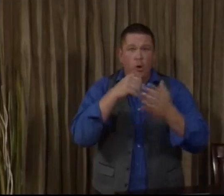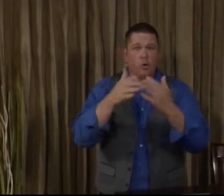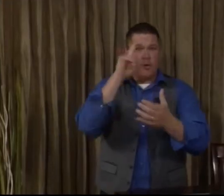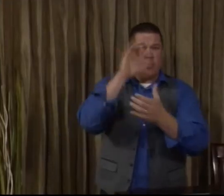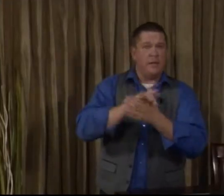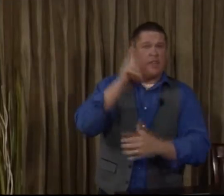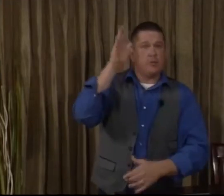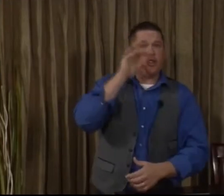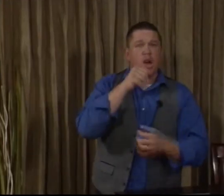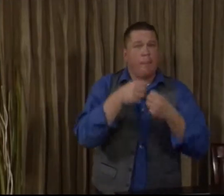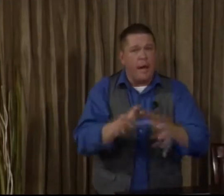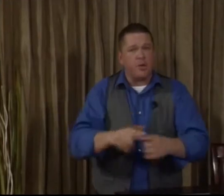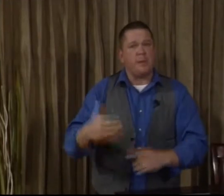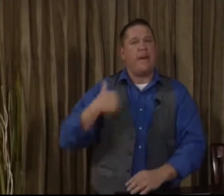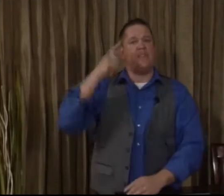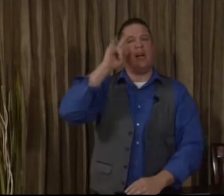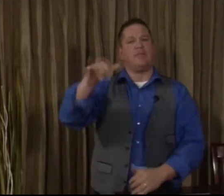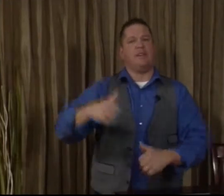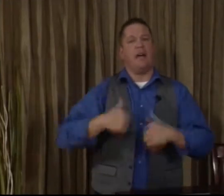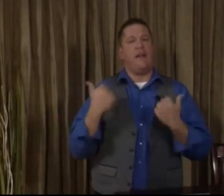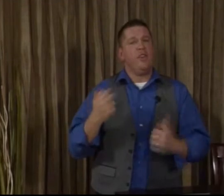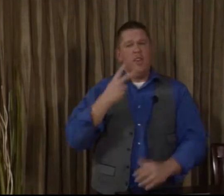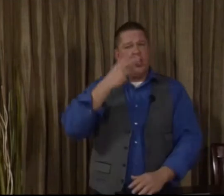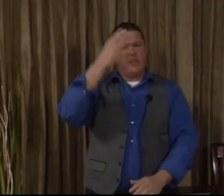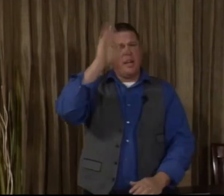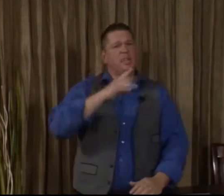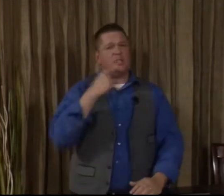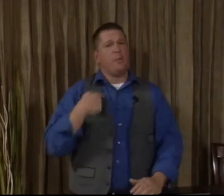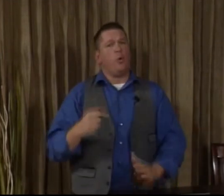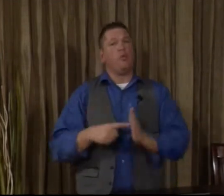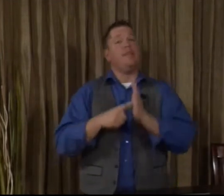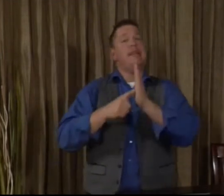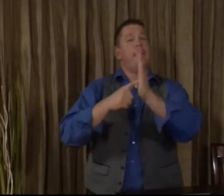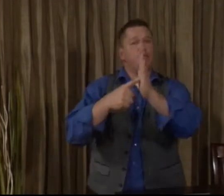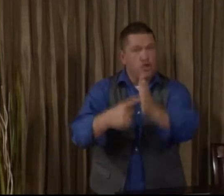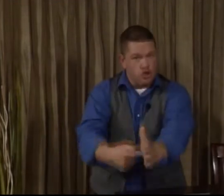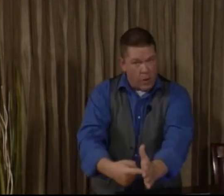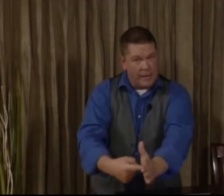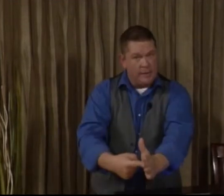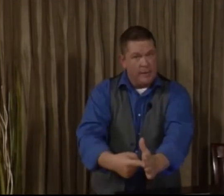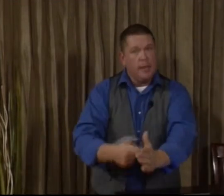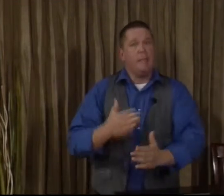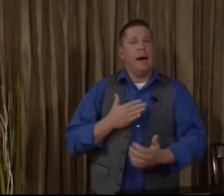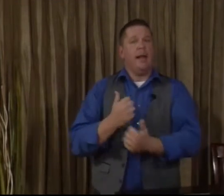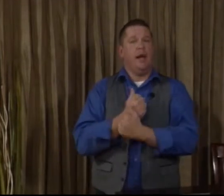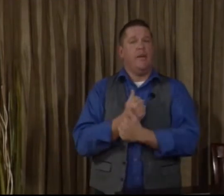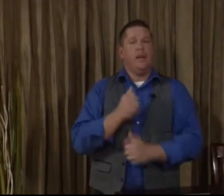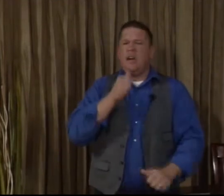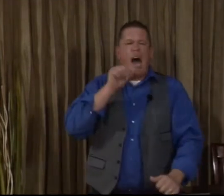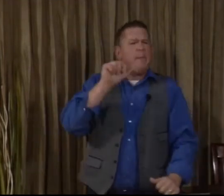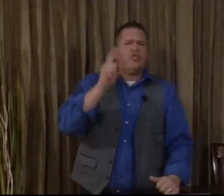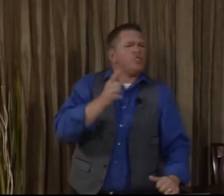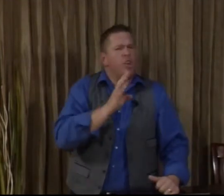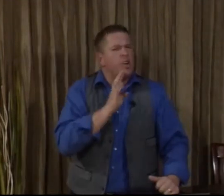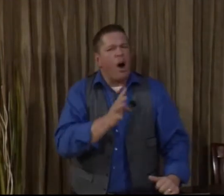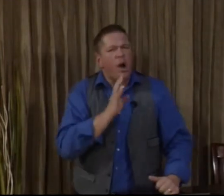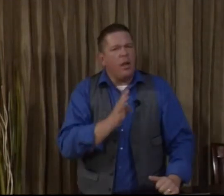whosoever believe in him should not perish but have everlasting life. You see, God says, I'm going to demonstrate my love. I'm not just going to talk.